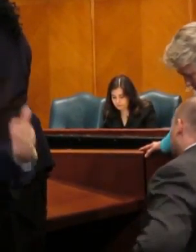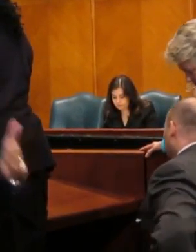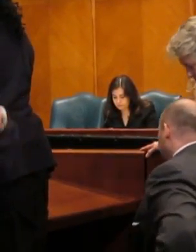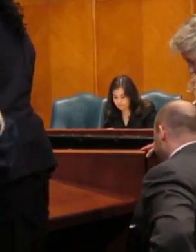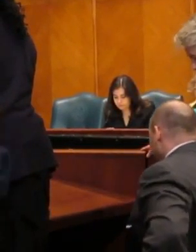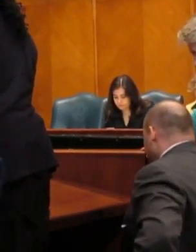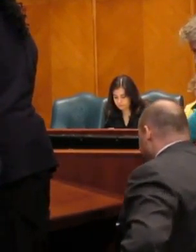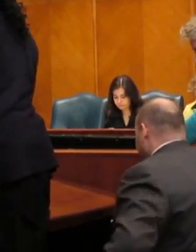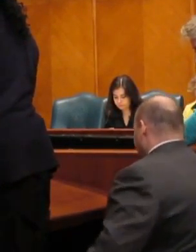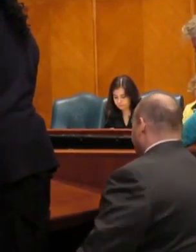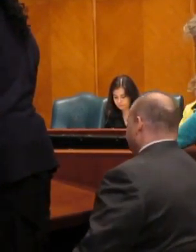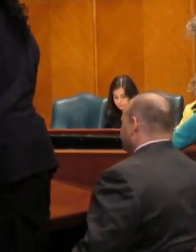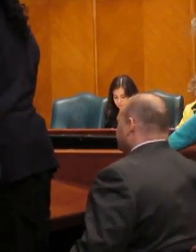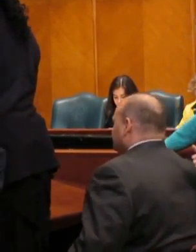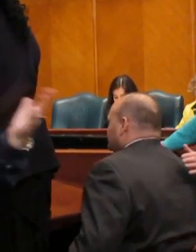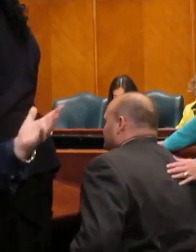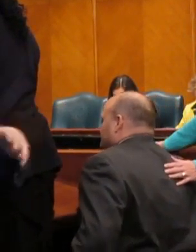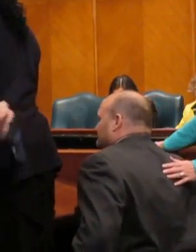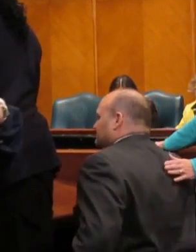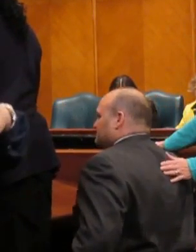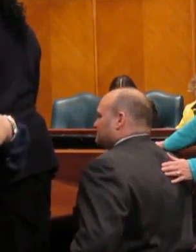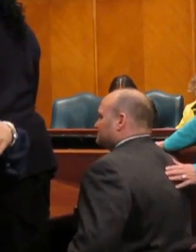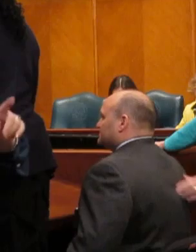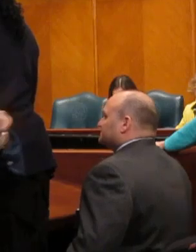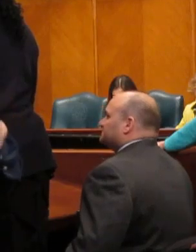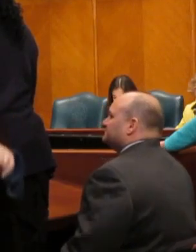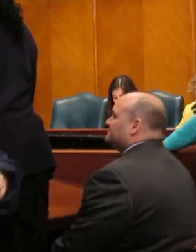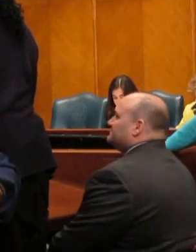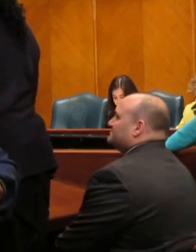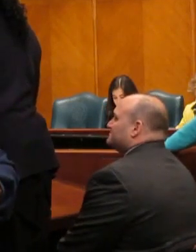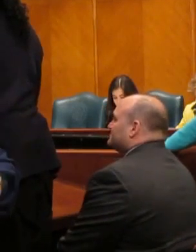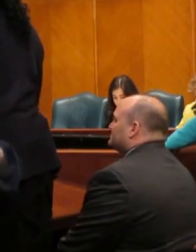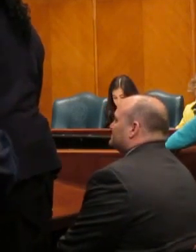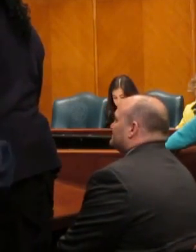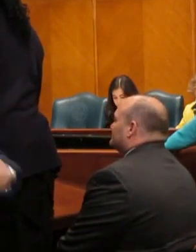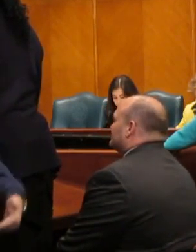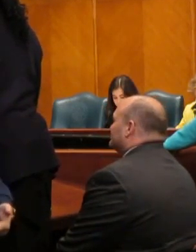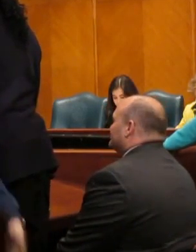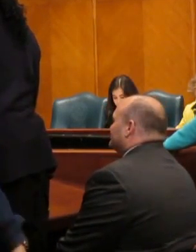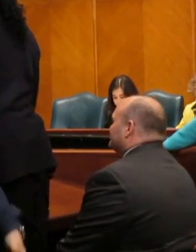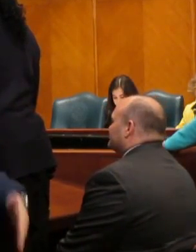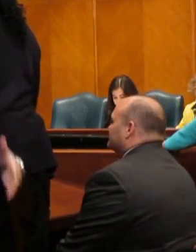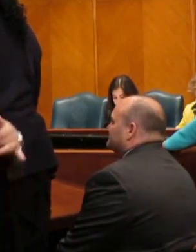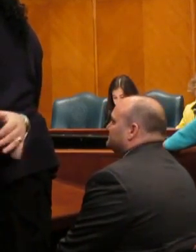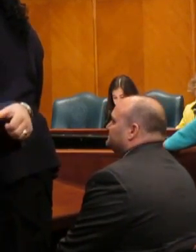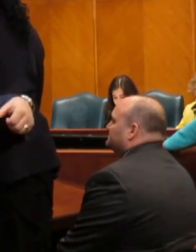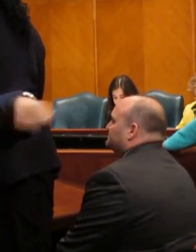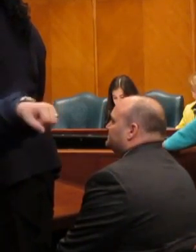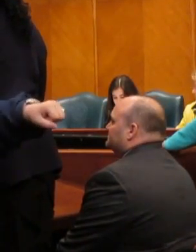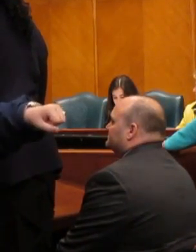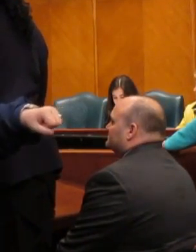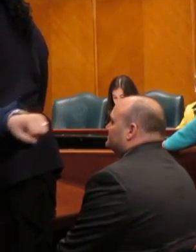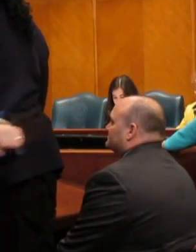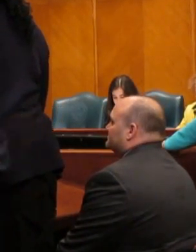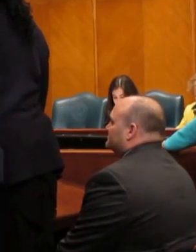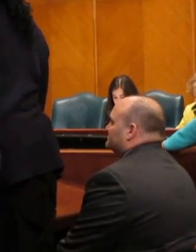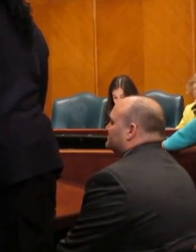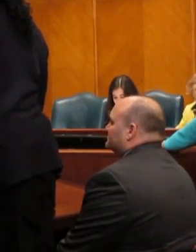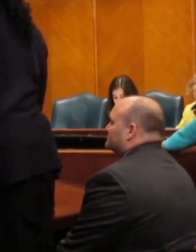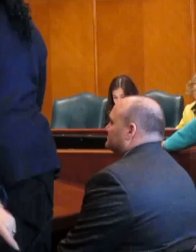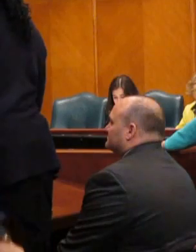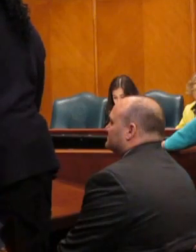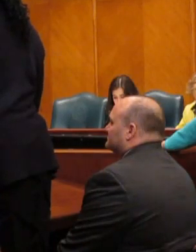concerning disabilities. As we know, that from the waist down due to a motorcycle accident at the age of 23,